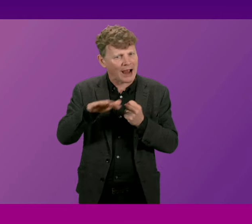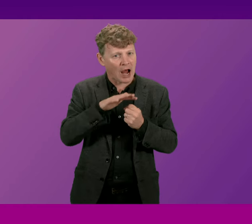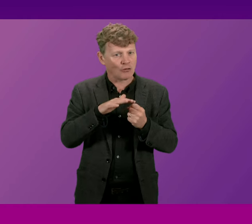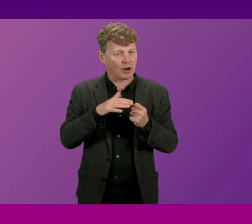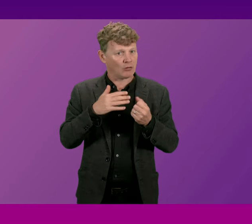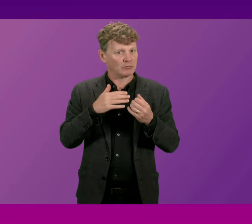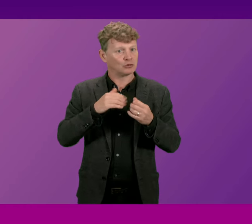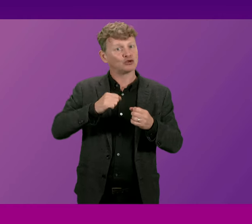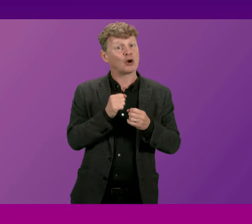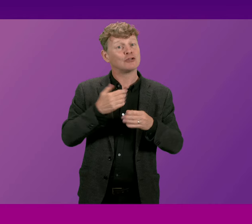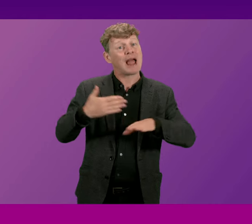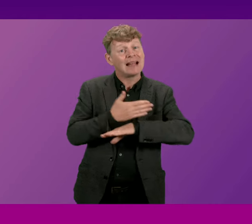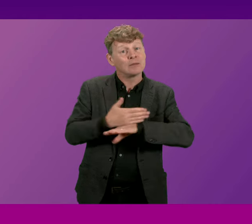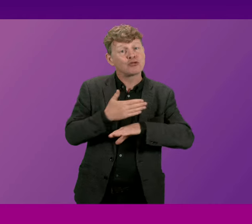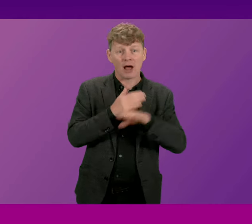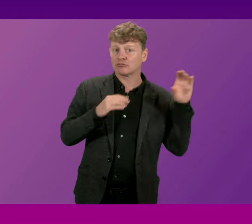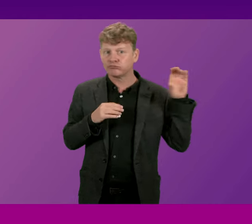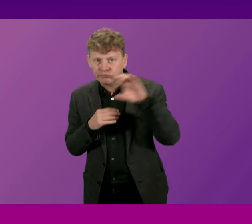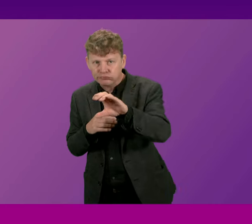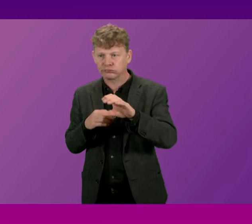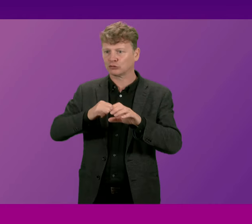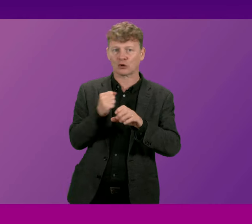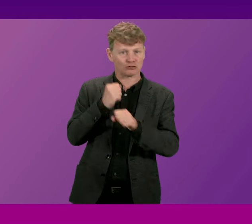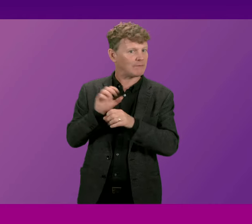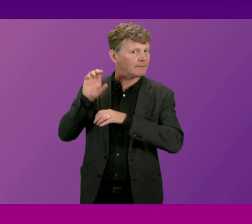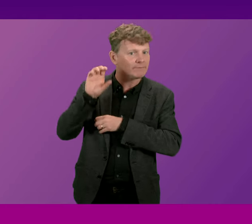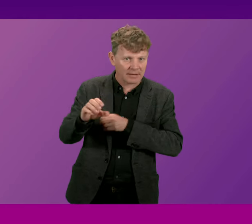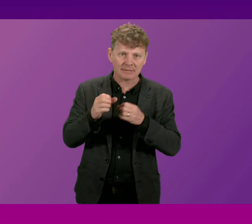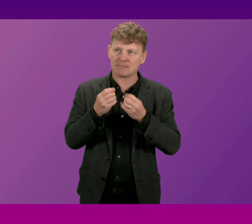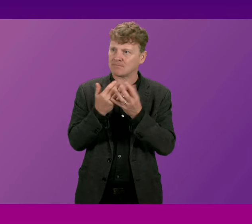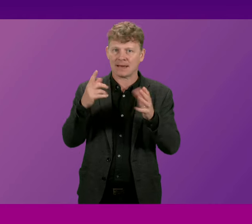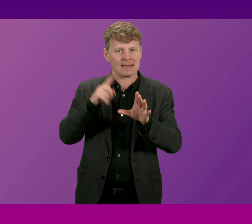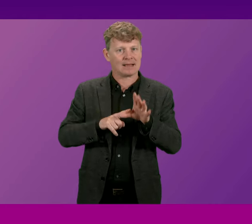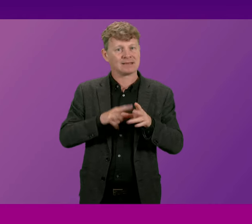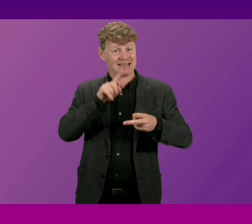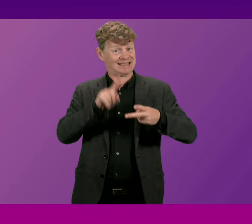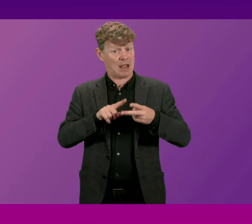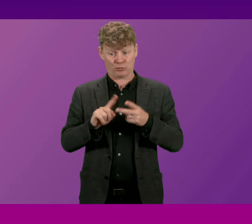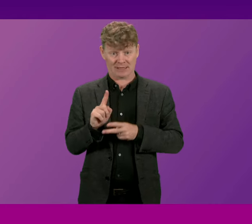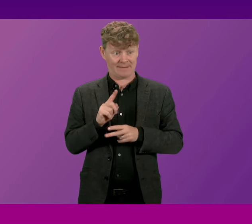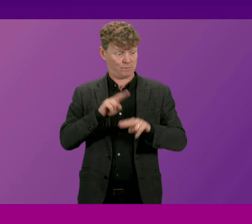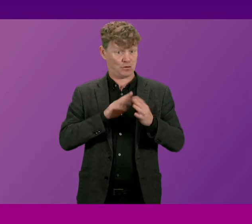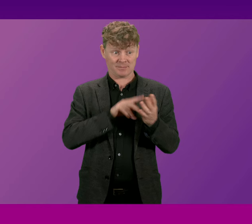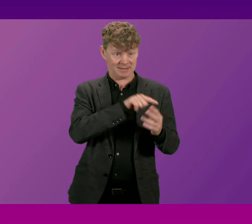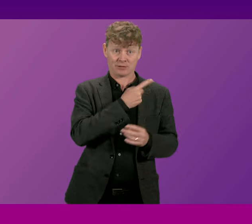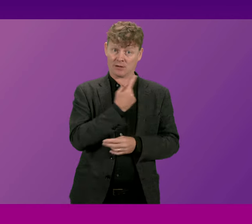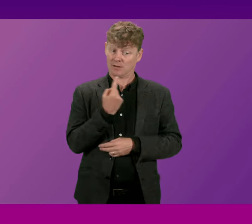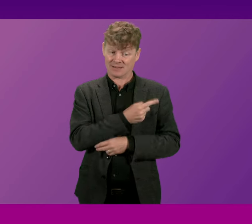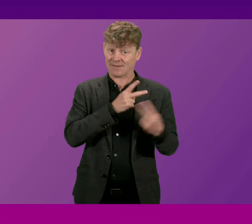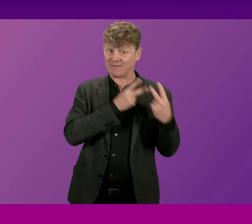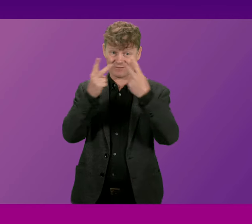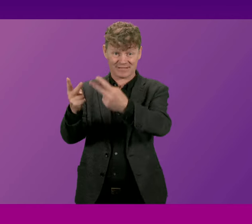support through Scottish Enterprise and through Scottish Government funding over many years the Deputy First Minister was visiting the facilities over the summer